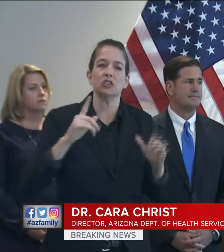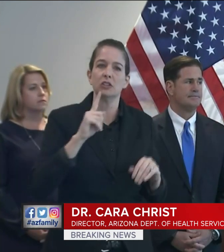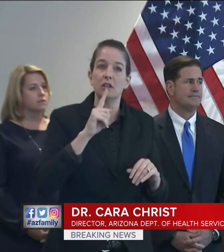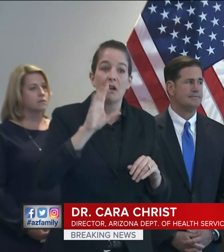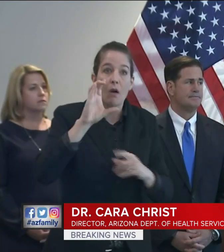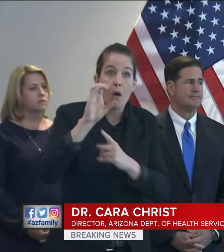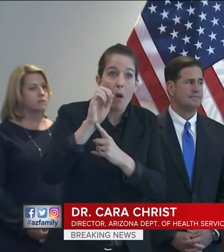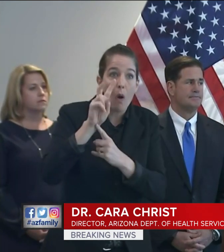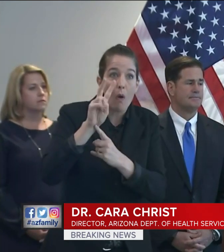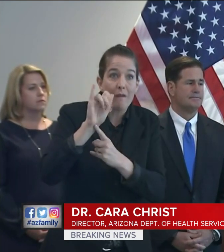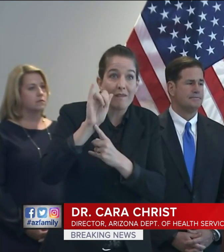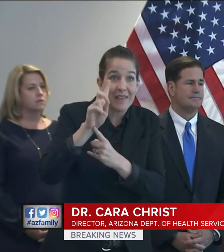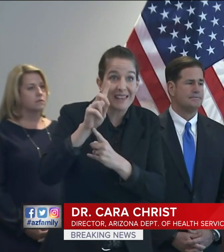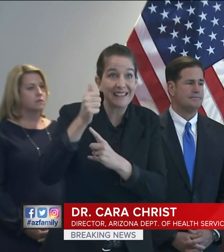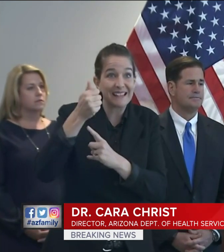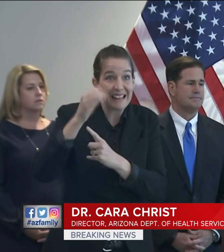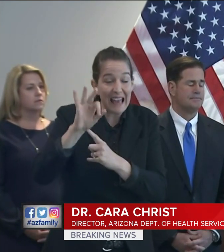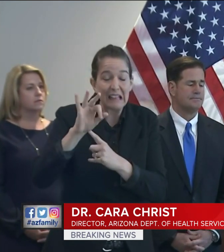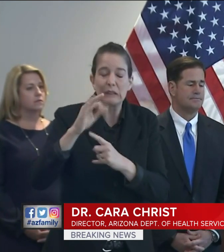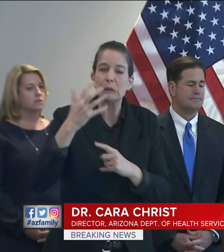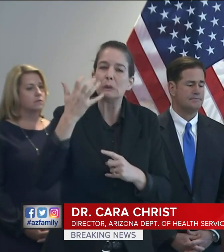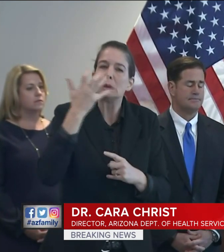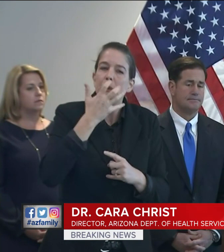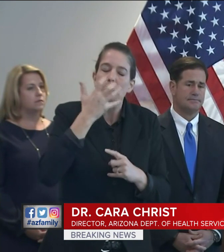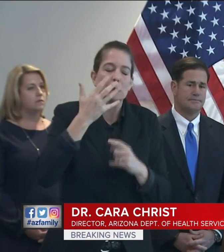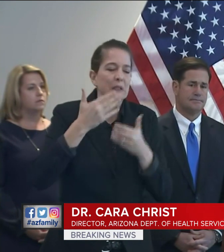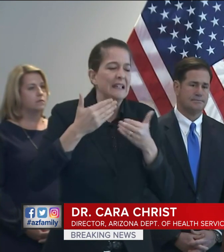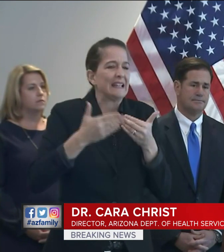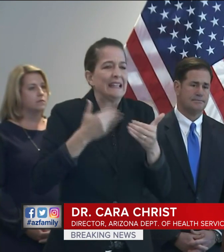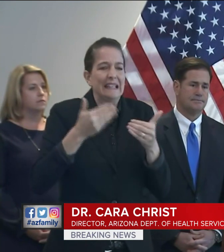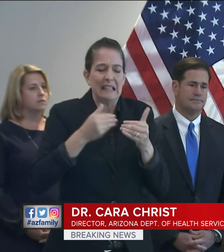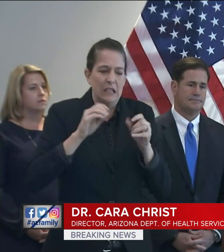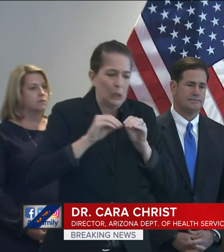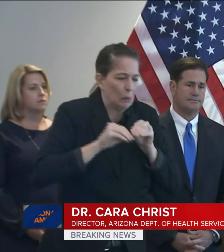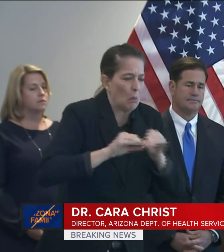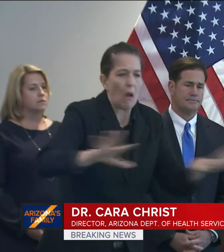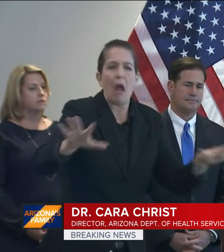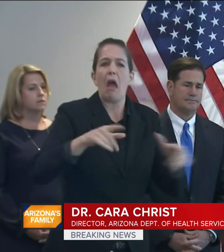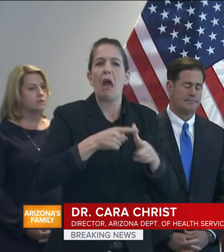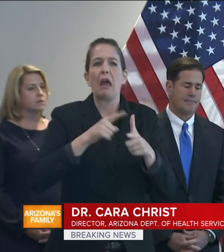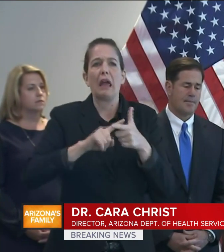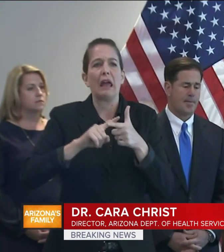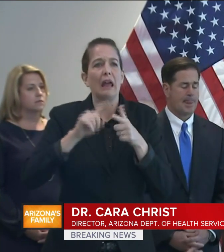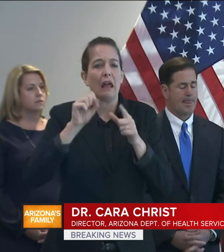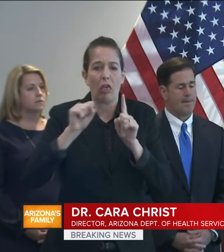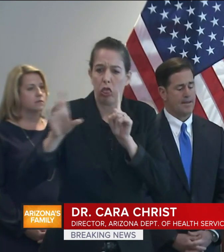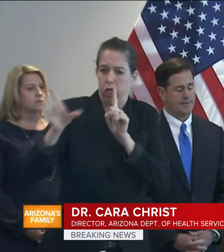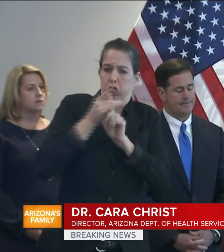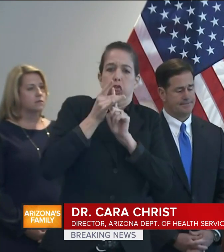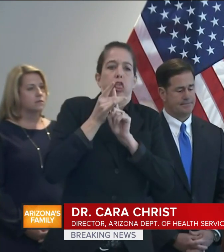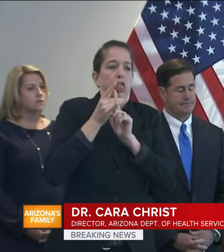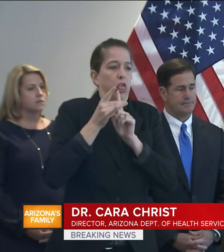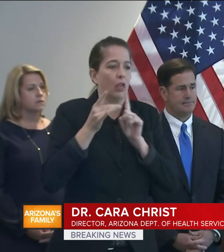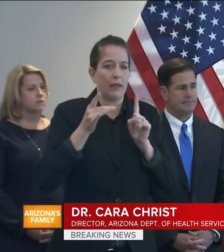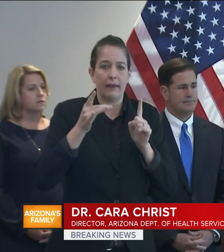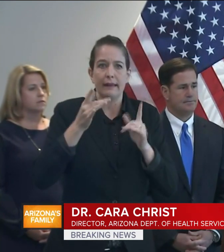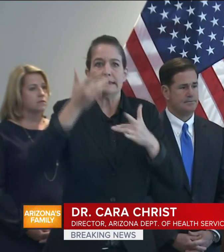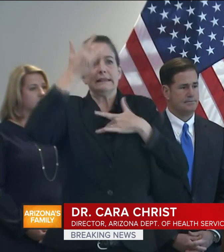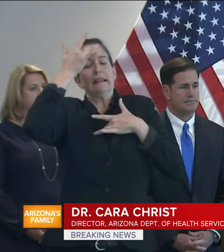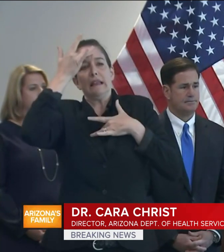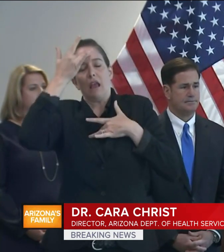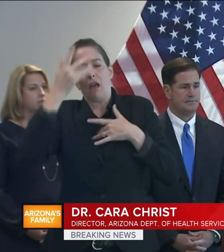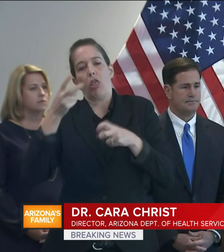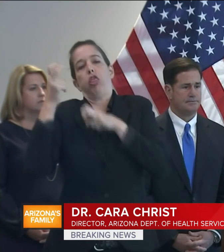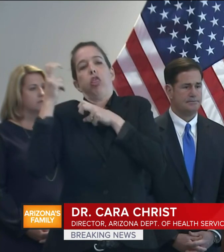some cases, fatal disease, and no state in the nation has been spared. As of today, Arizona now has 1